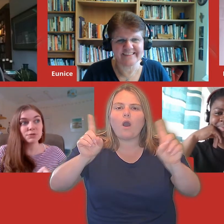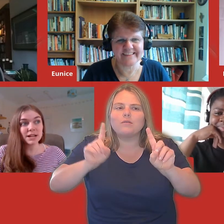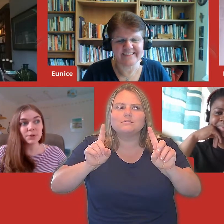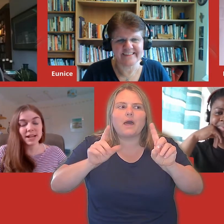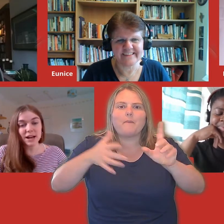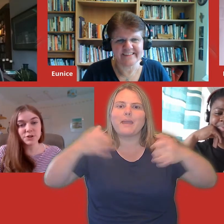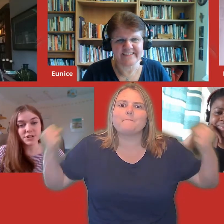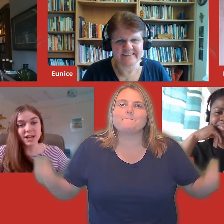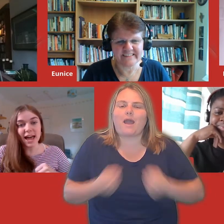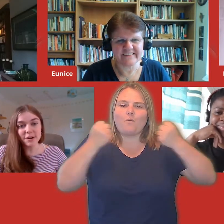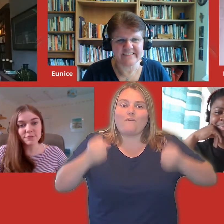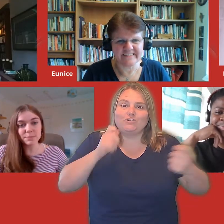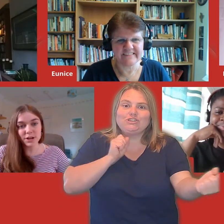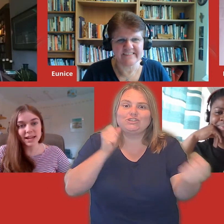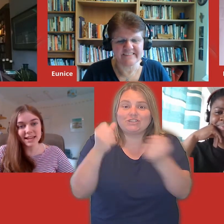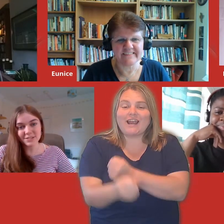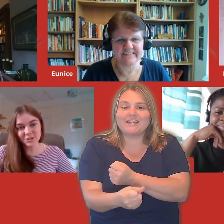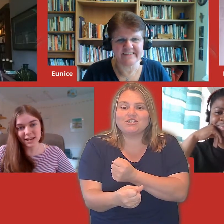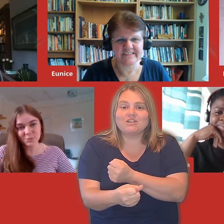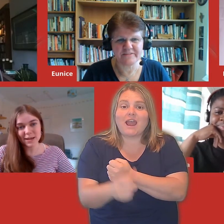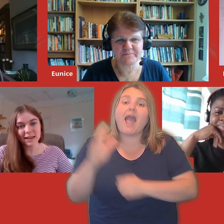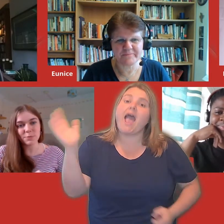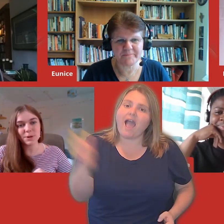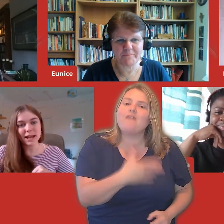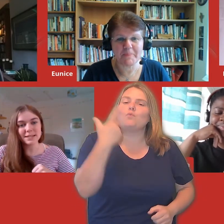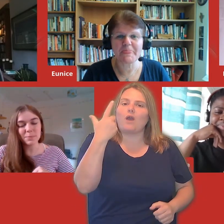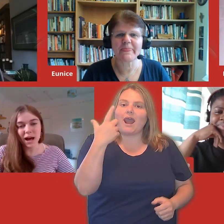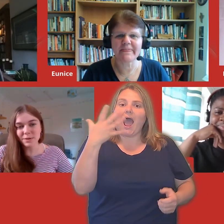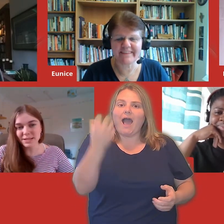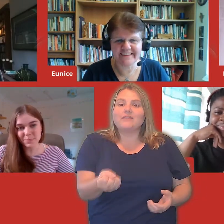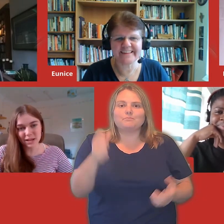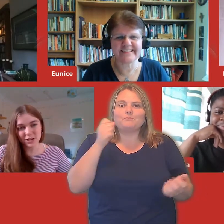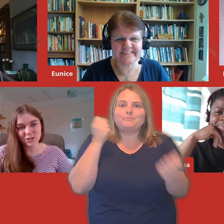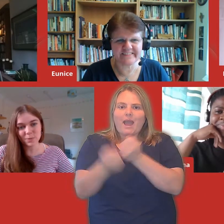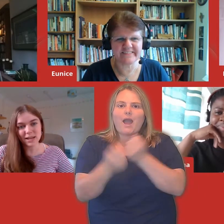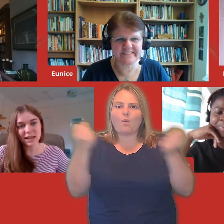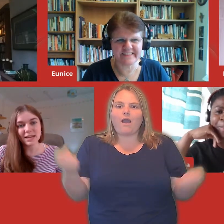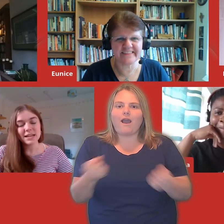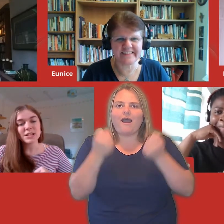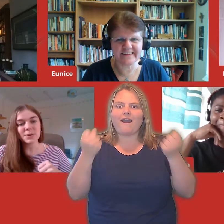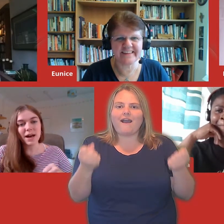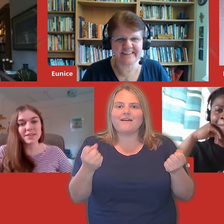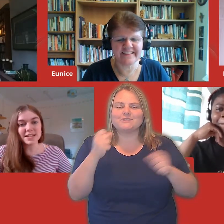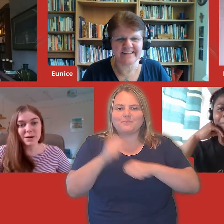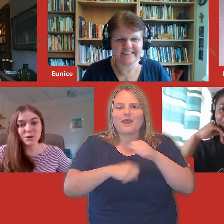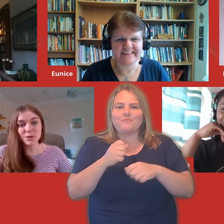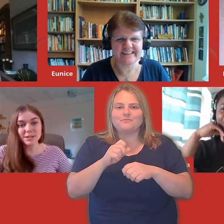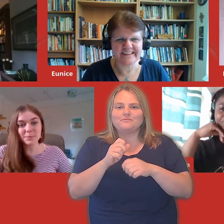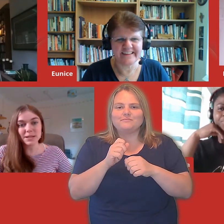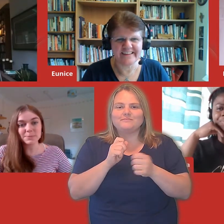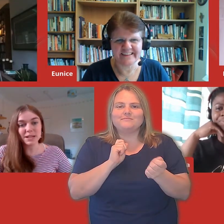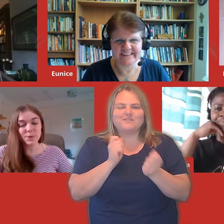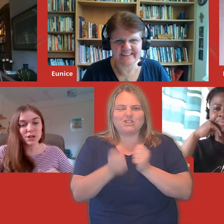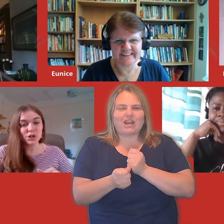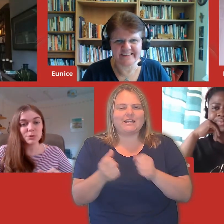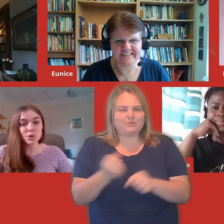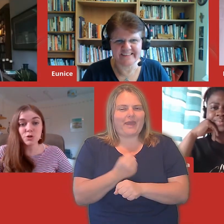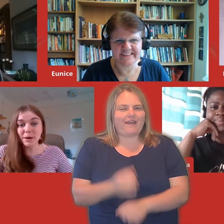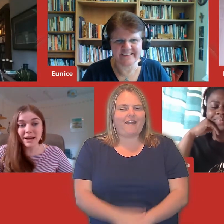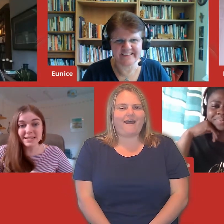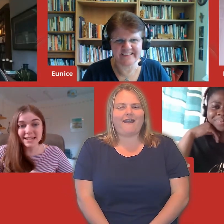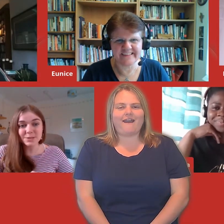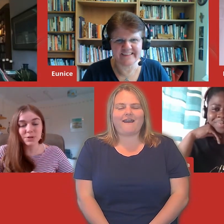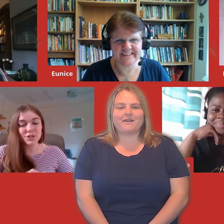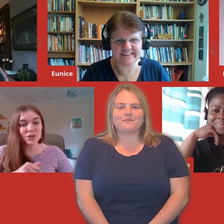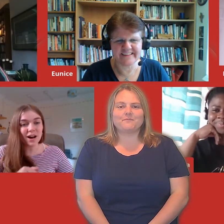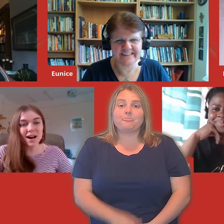And we really want to get across that everybody is a changemaker. Everybody has the power to be a changemaker. So the town hall is going to be a space where you can come and